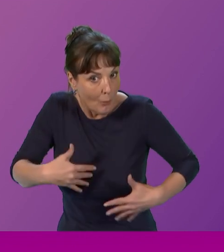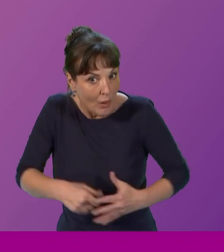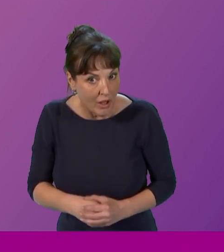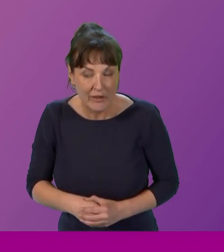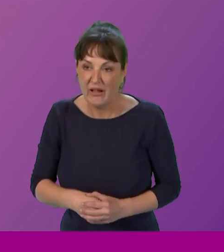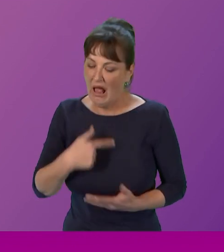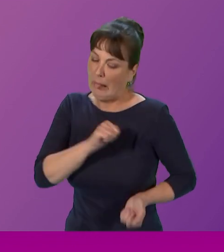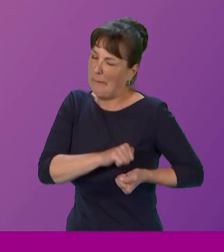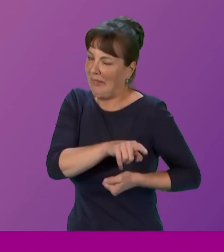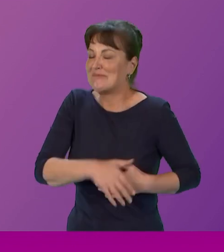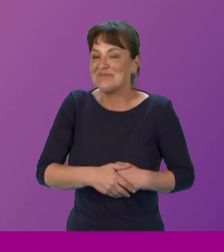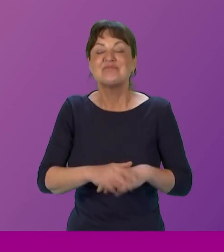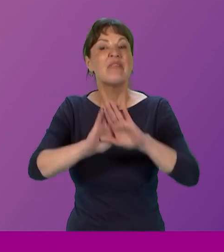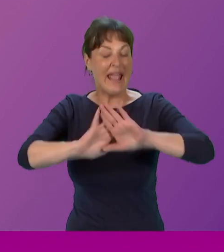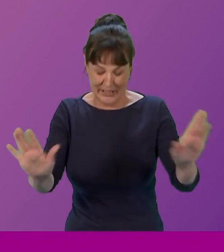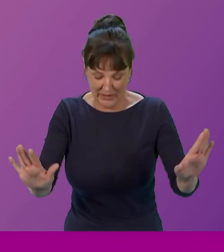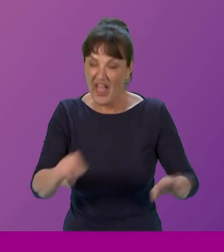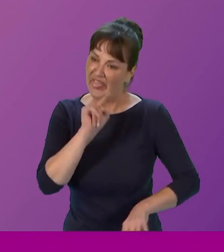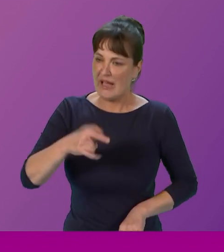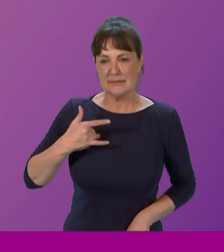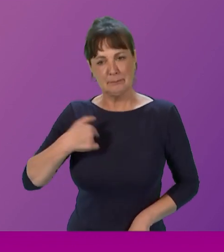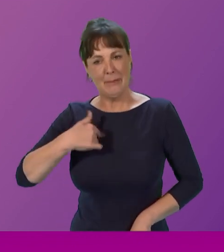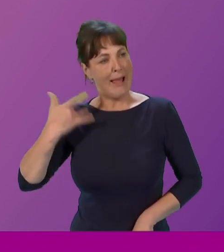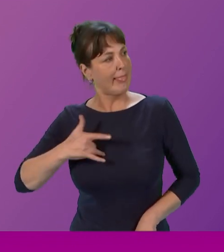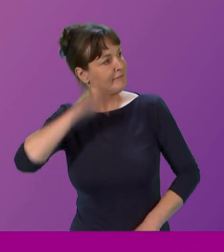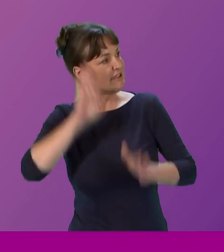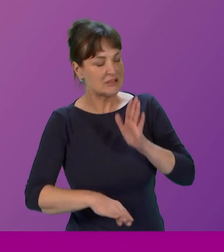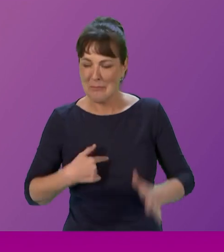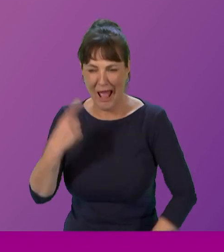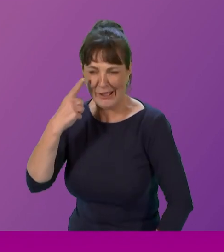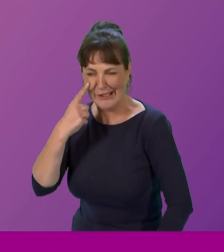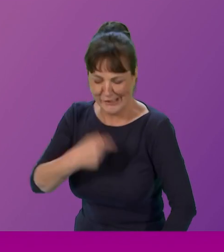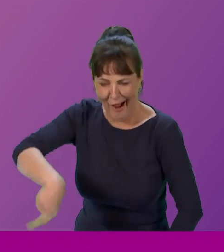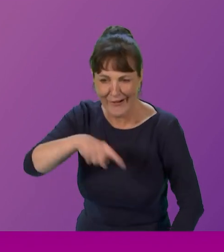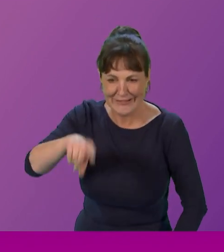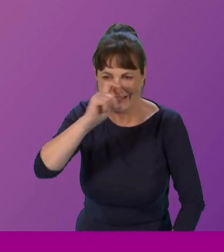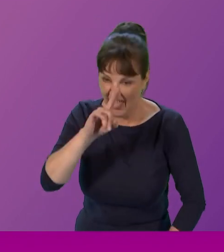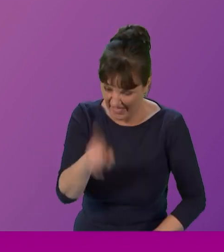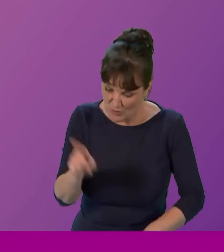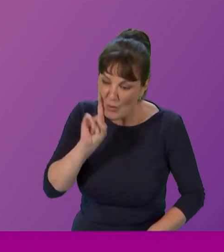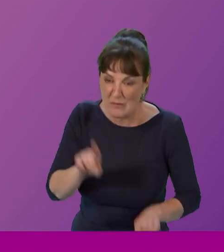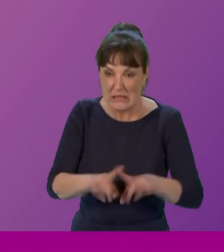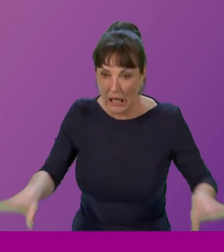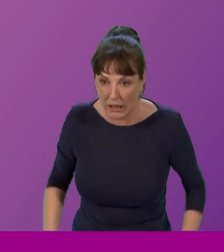is the lived experience, young ladies, my young sisters. That's what women are like. It's just like a women's life, you will find out as you go through life. Just